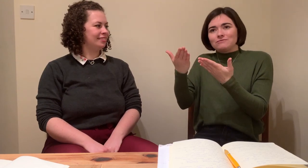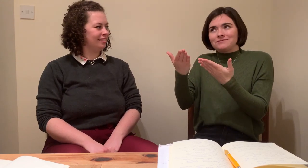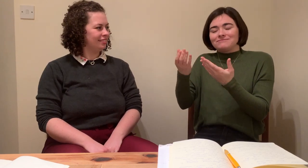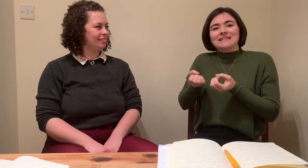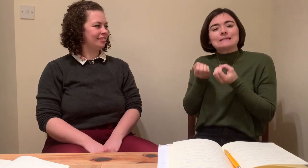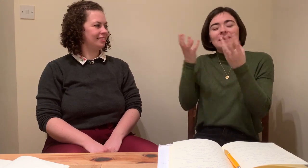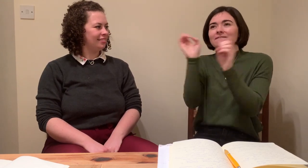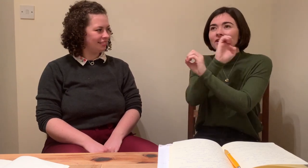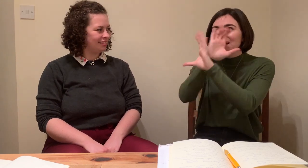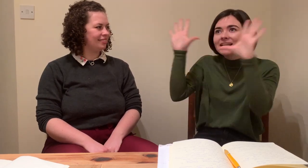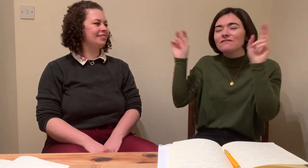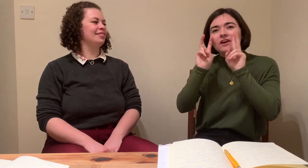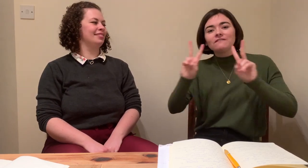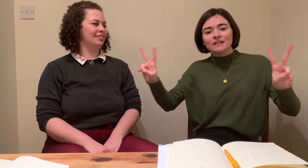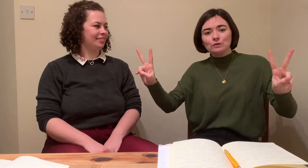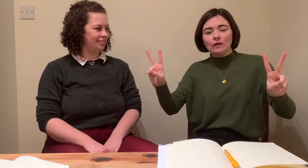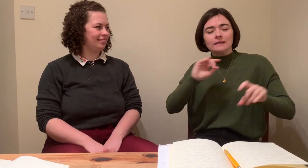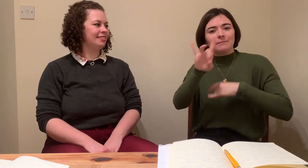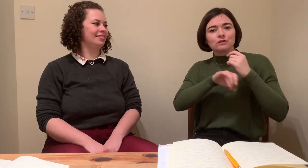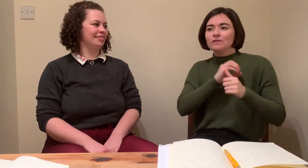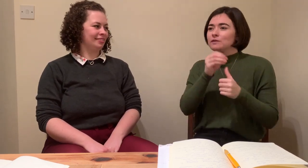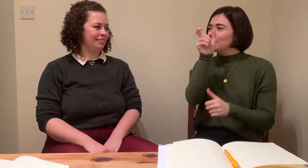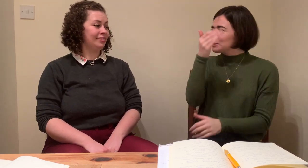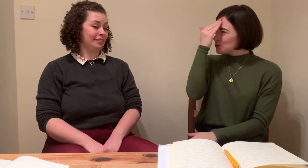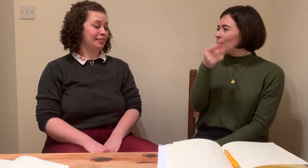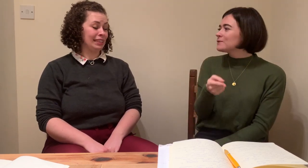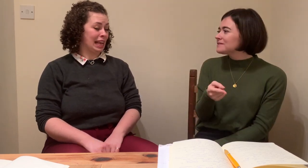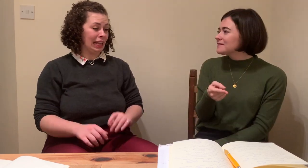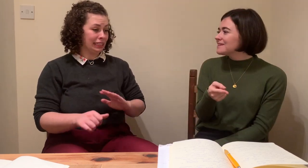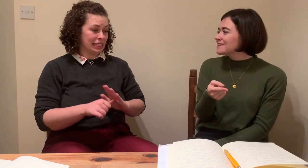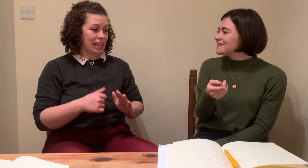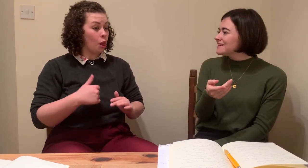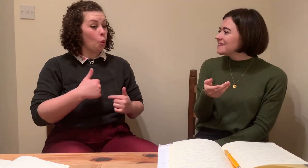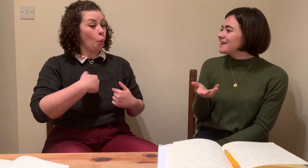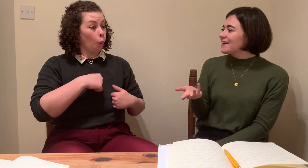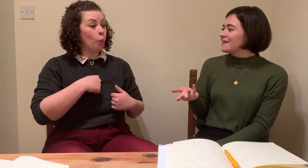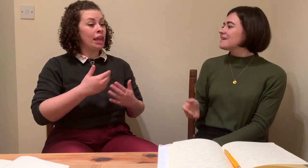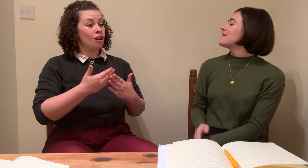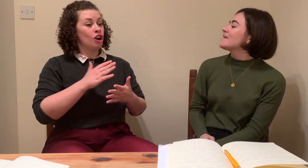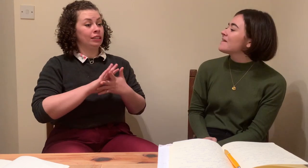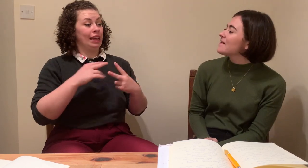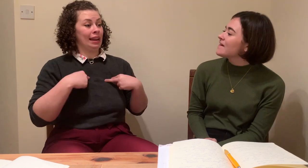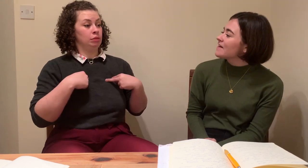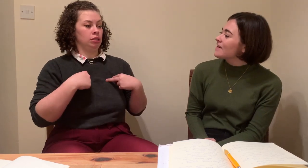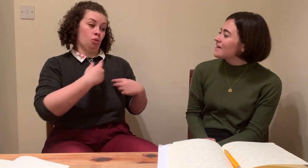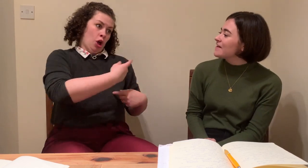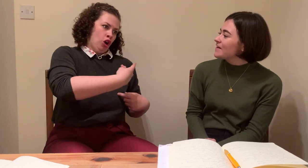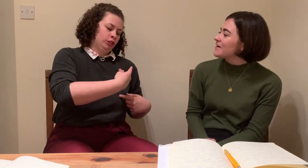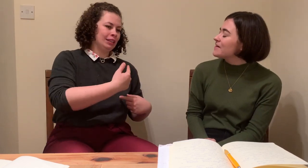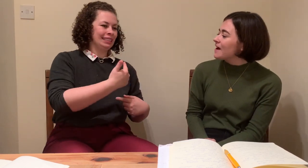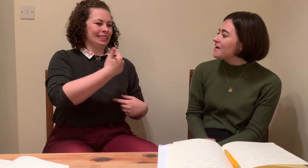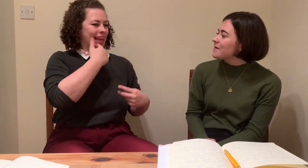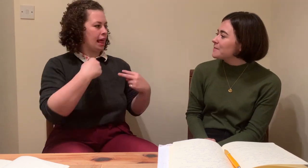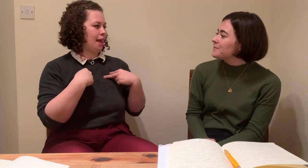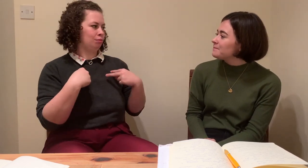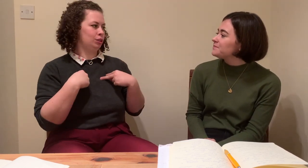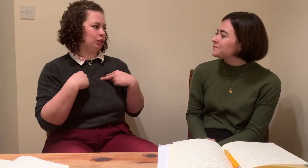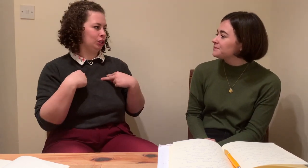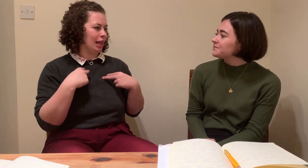have basic skill in it. We become, I think the top two tiers are C1 and C2. So C2 means it's your first language. Like, so for me,